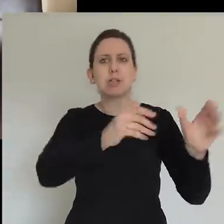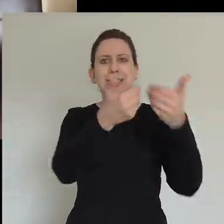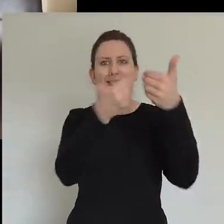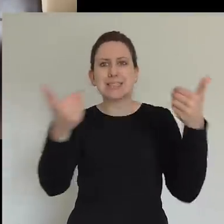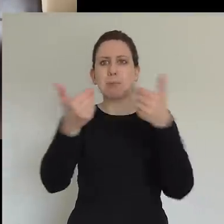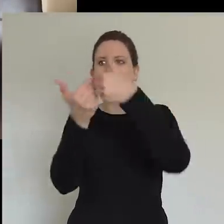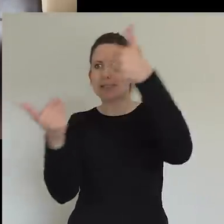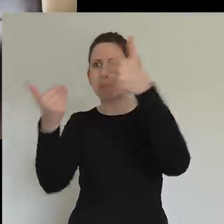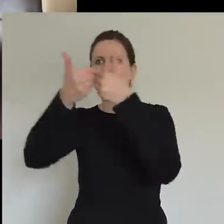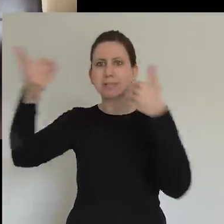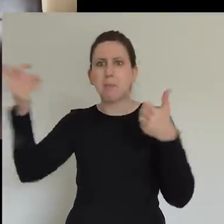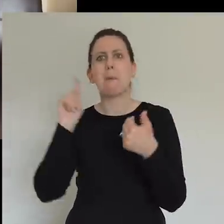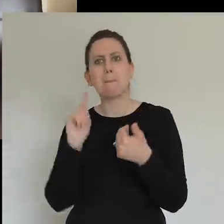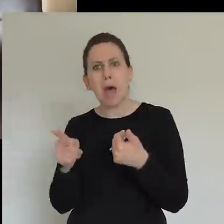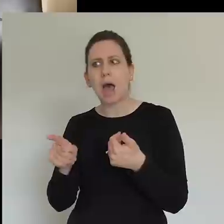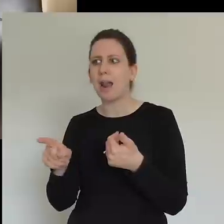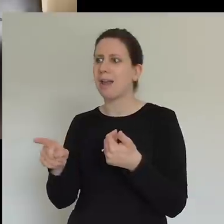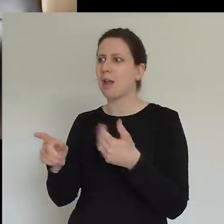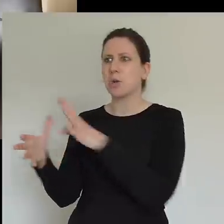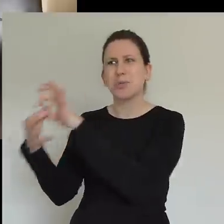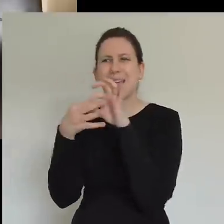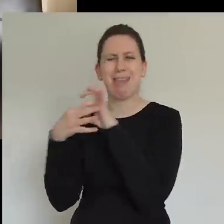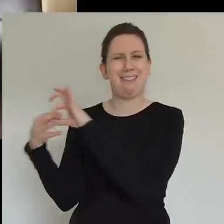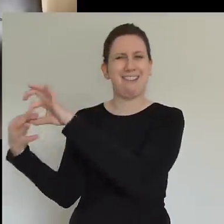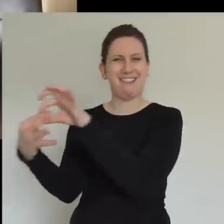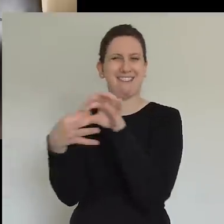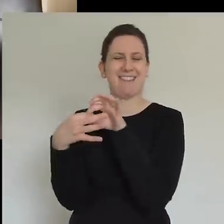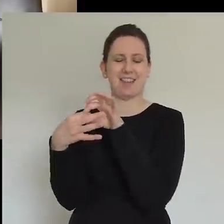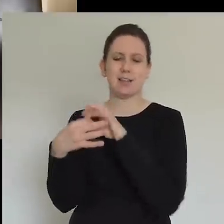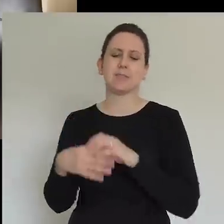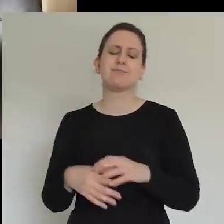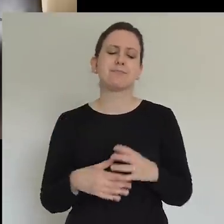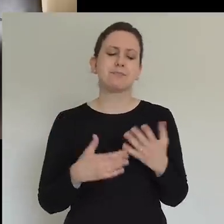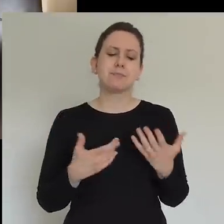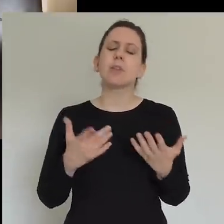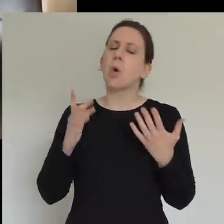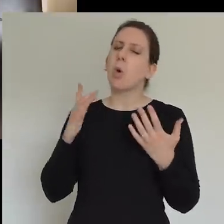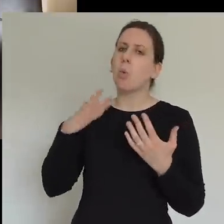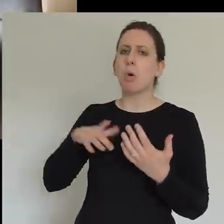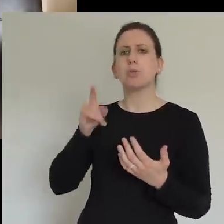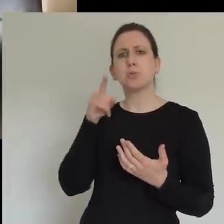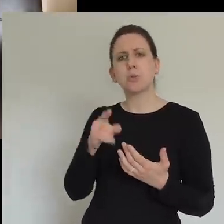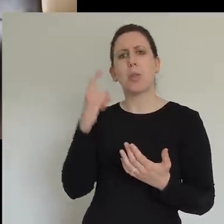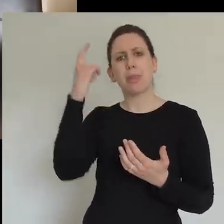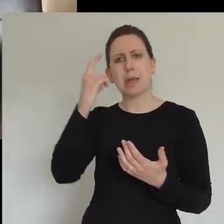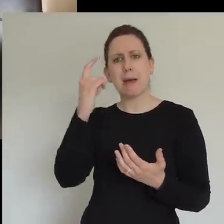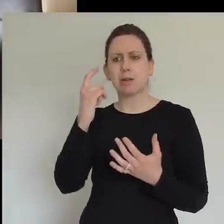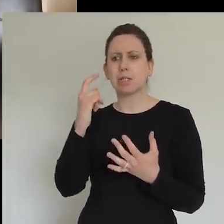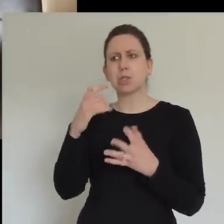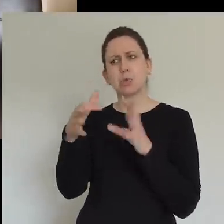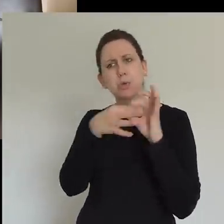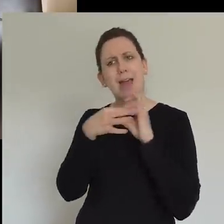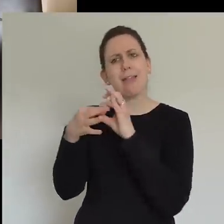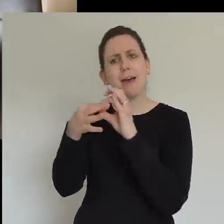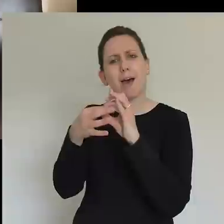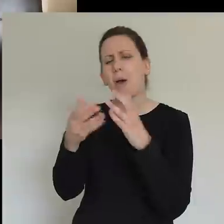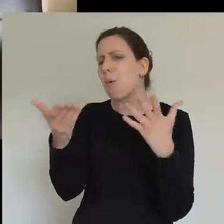So just to think about, in what ways are you seeing togetherness come where you are? You know, I was reading recently on this book,